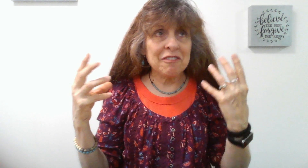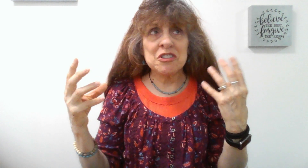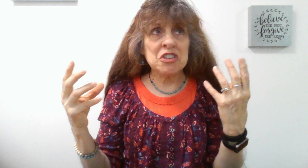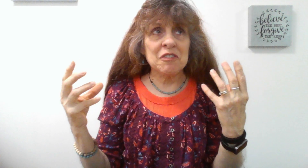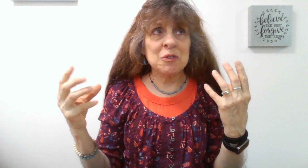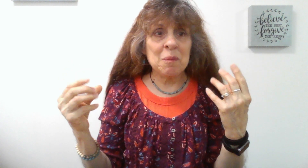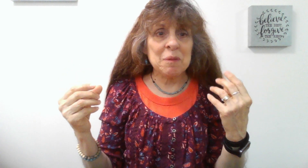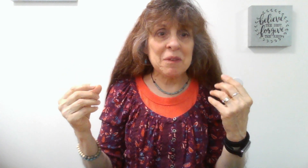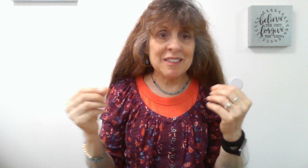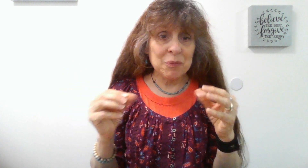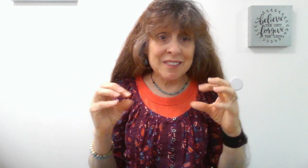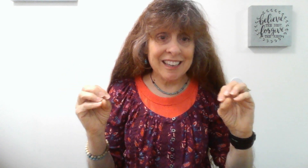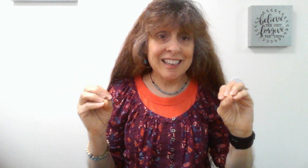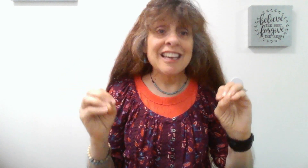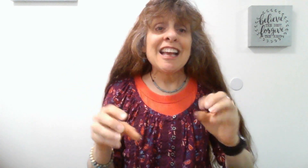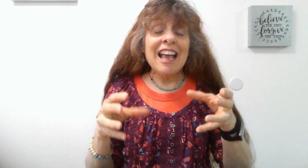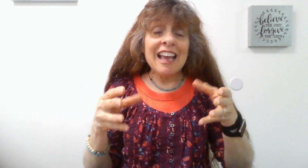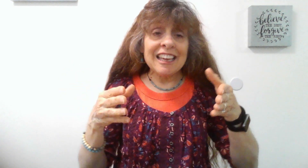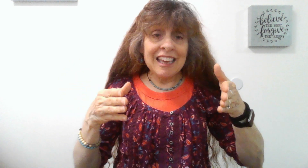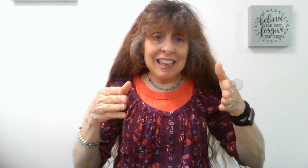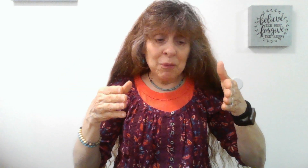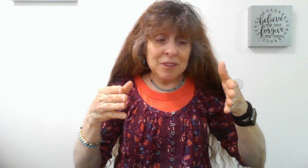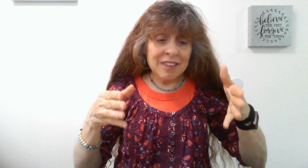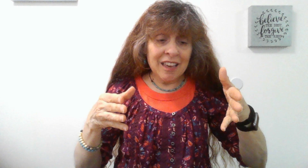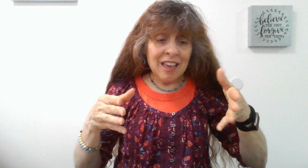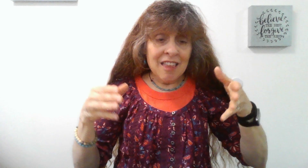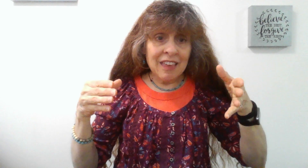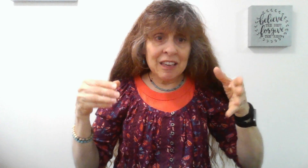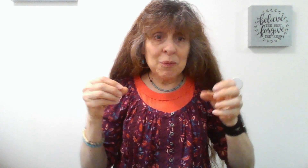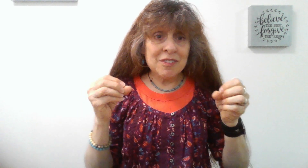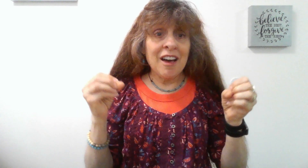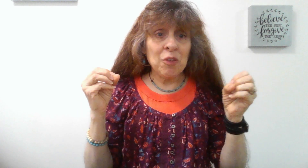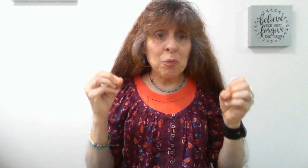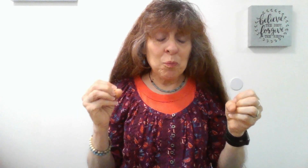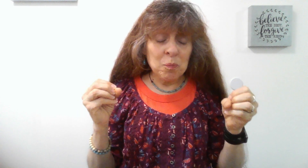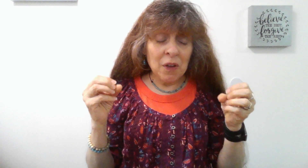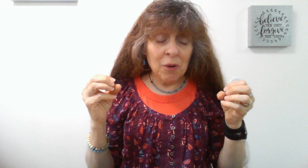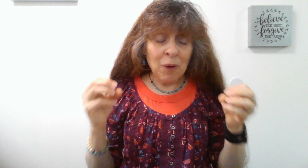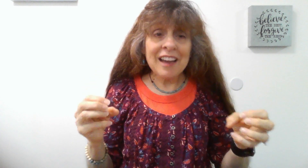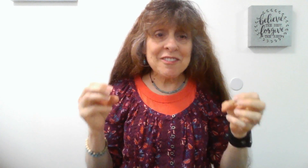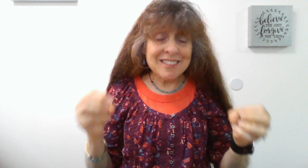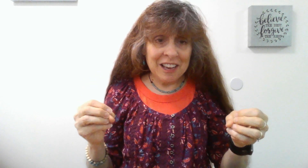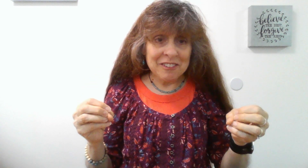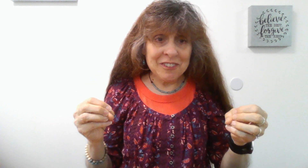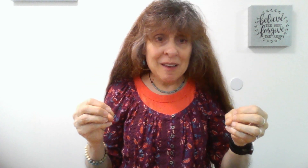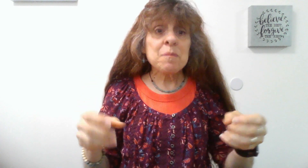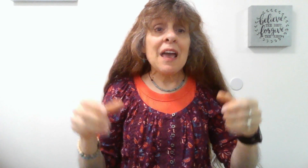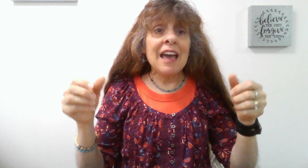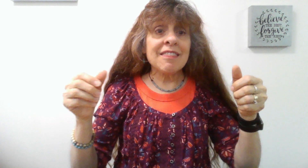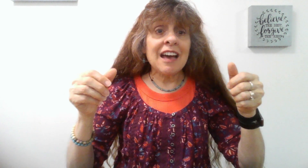a vision of it or something because he was sick. And he would say that he was on the ride of his life and that